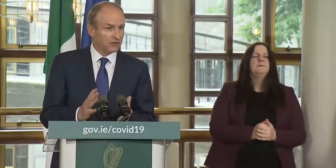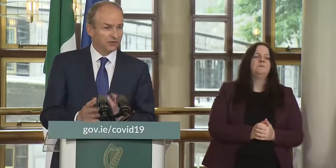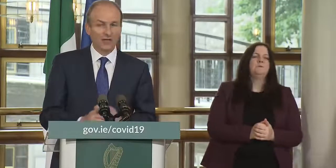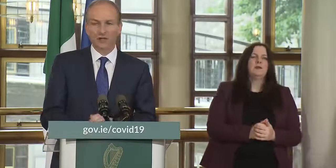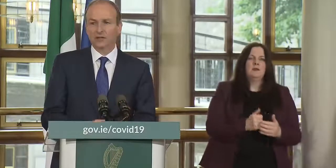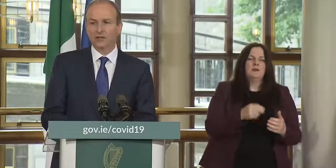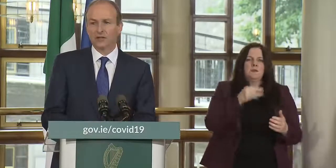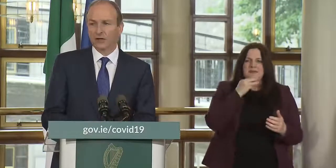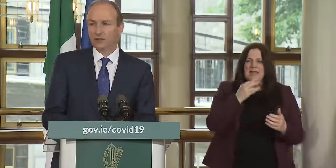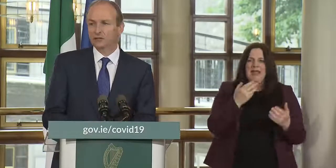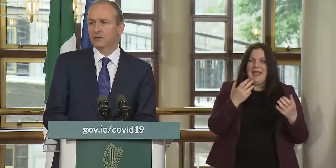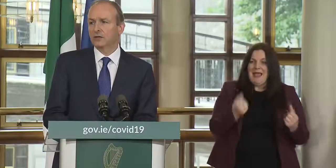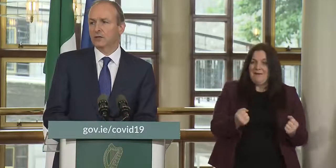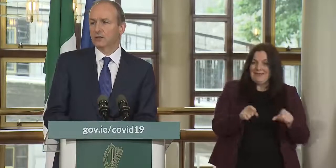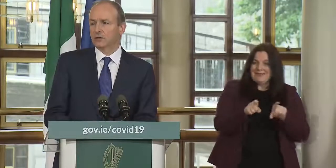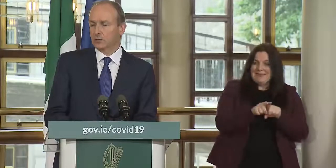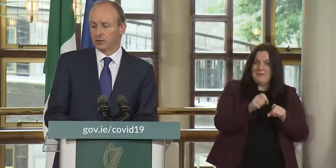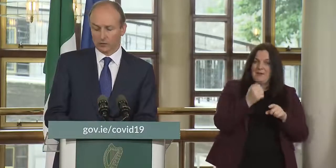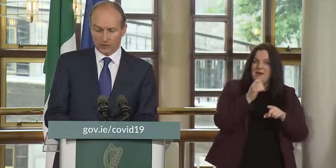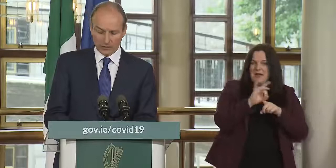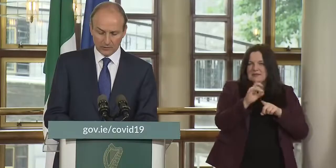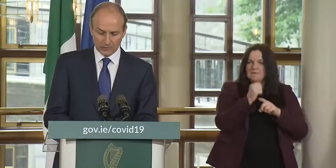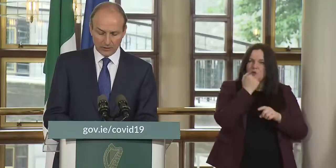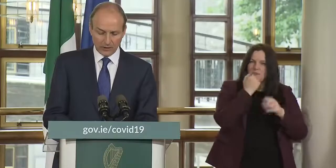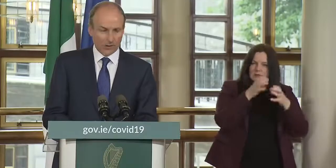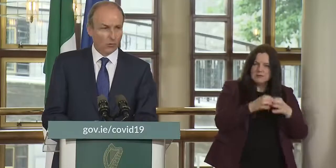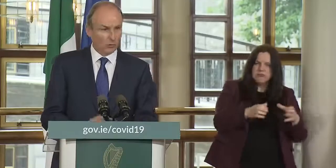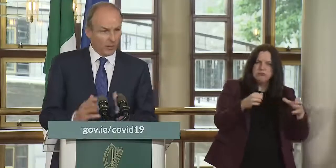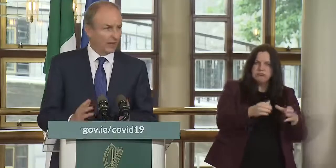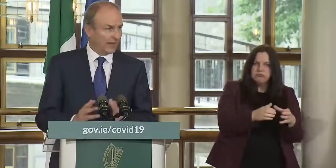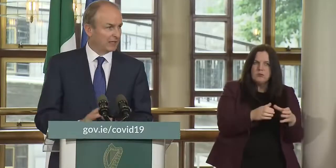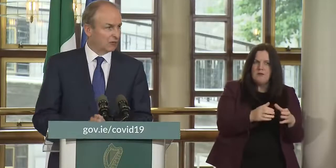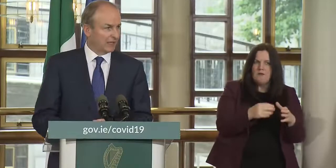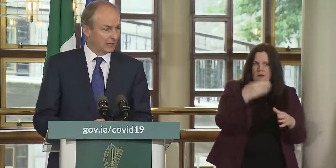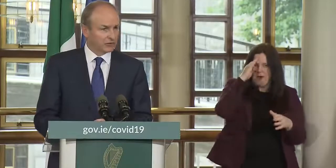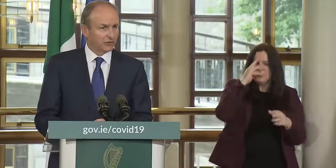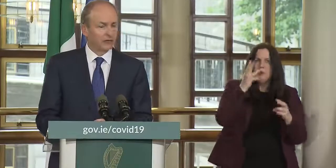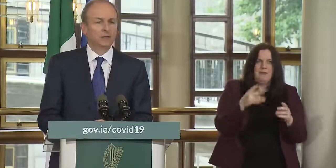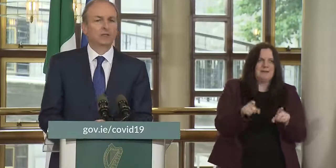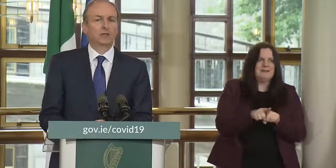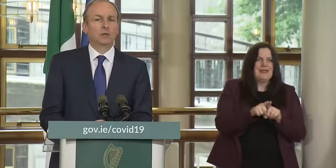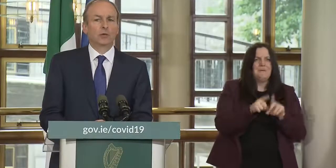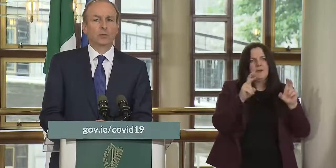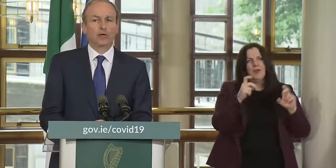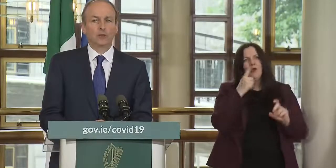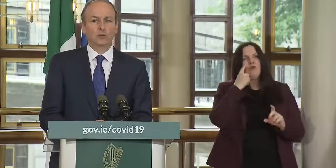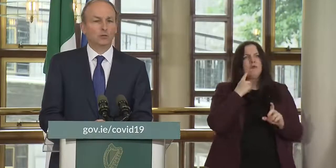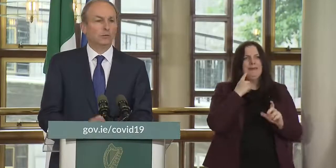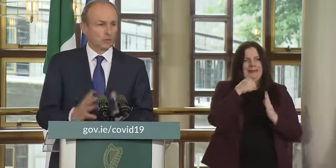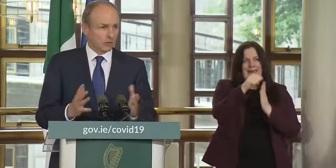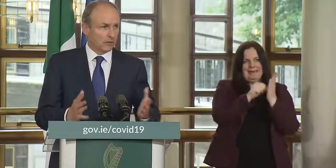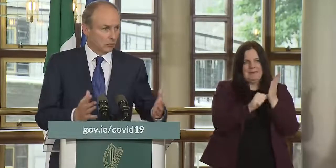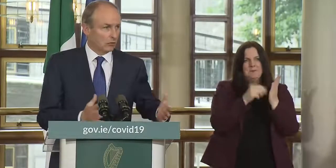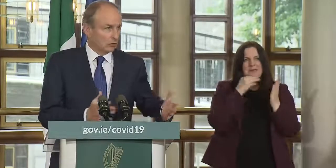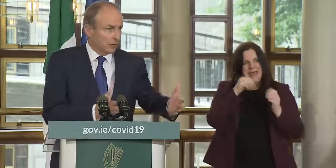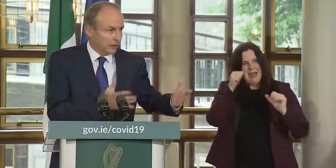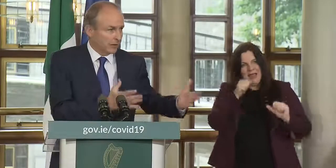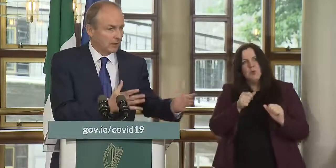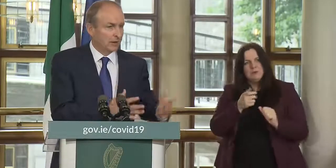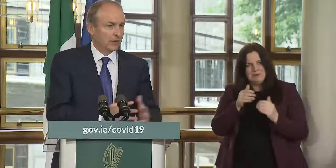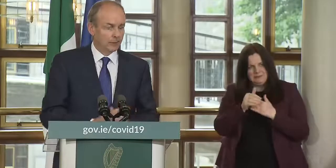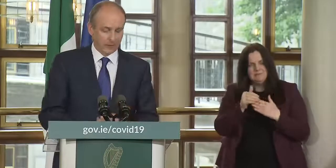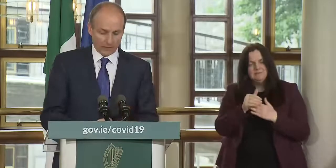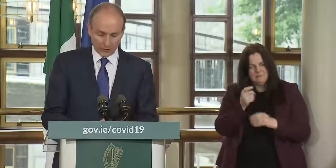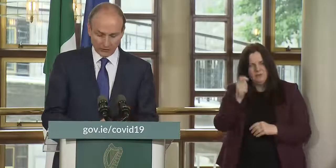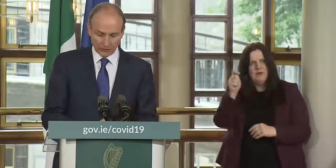same disease status as ireland or similar to ireland would be on that green list whereby it would you you